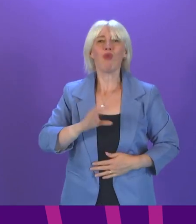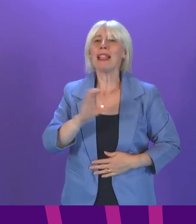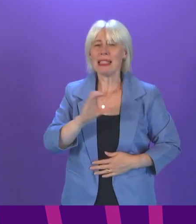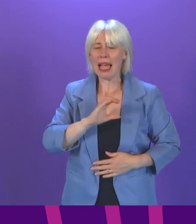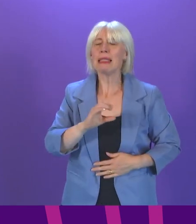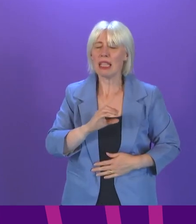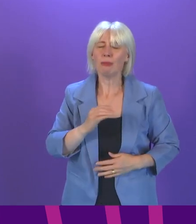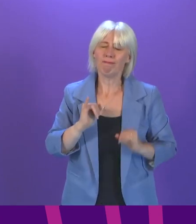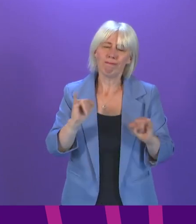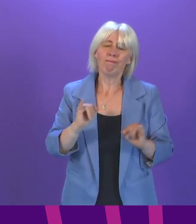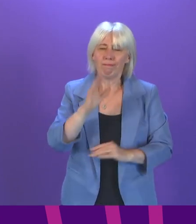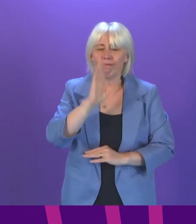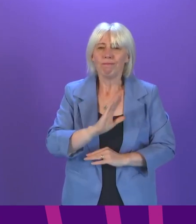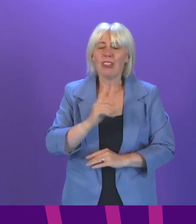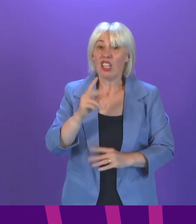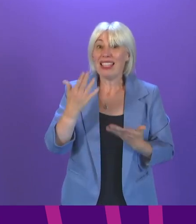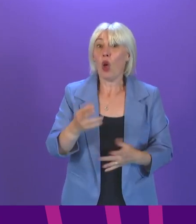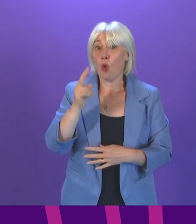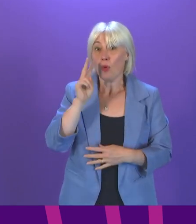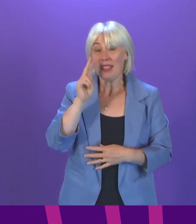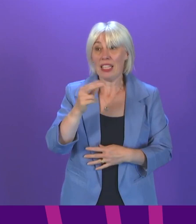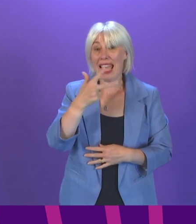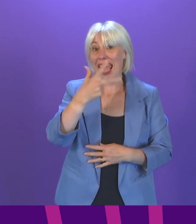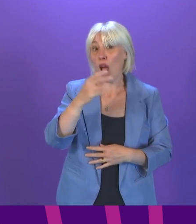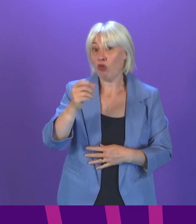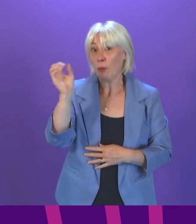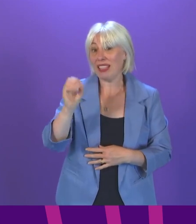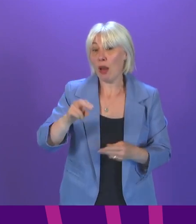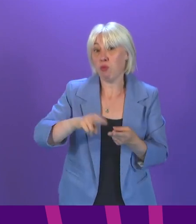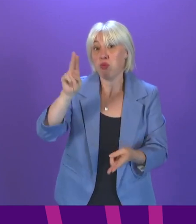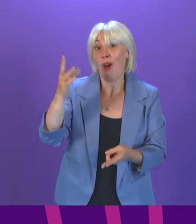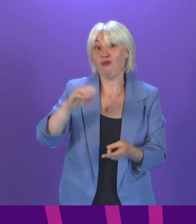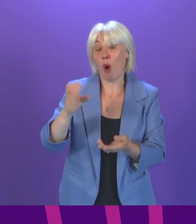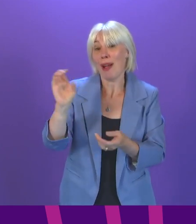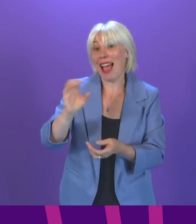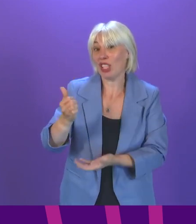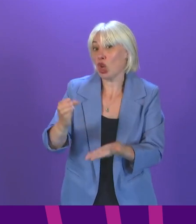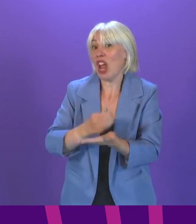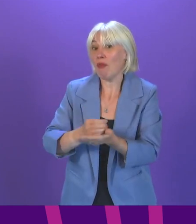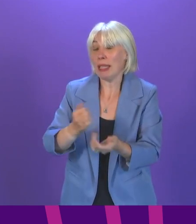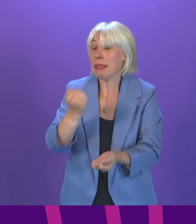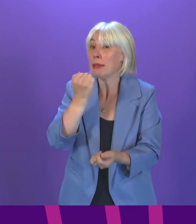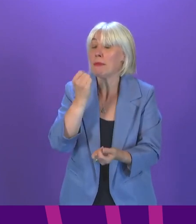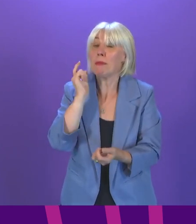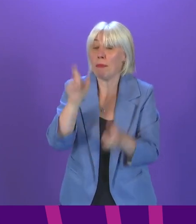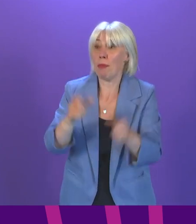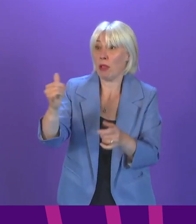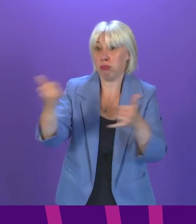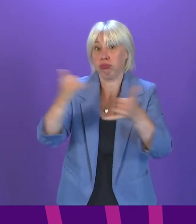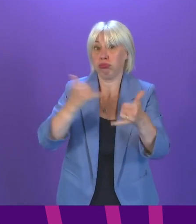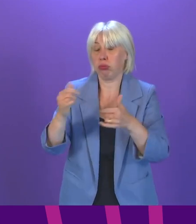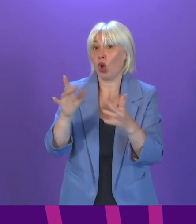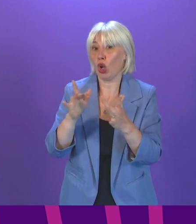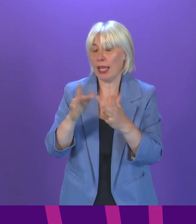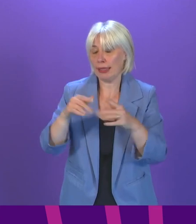UK cancer charities seeing over 800% increase in contacts. Now, concerns have been expressed regarding breast cancer screening programmes here in Scotland,